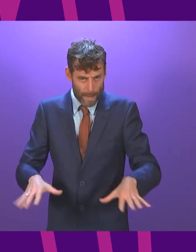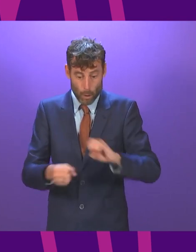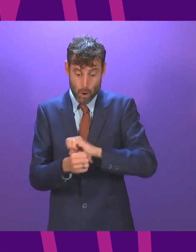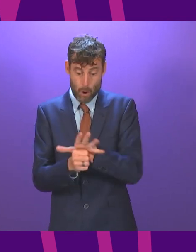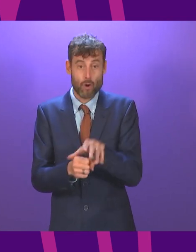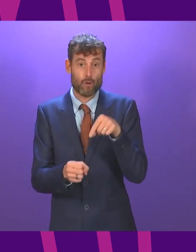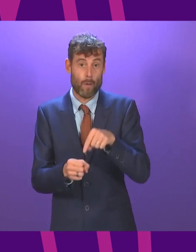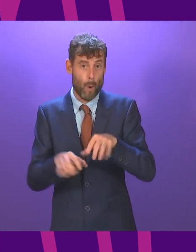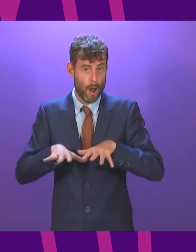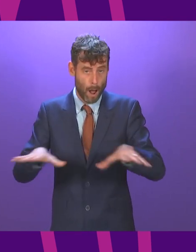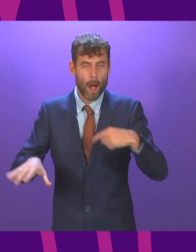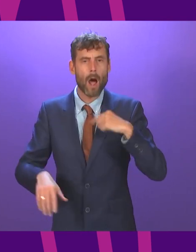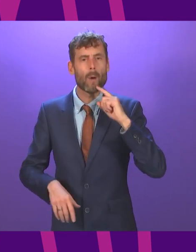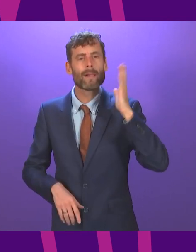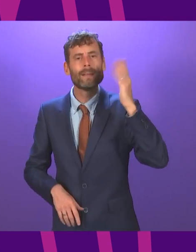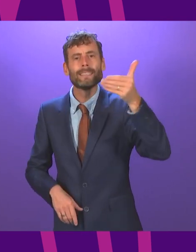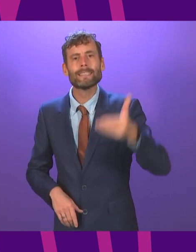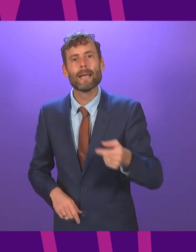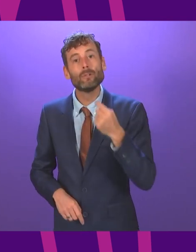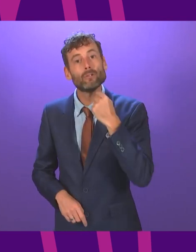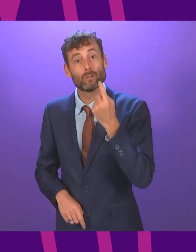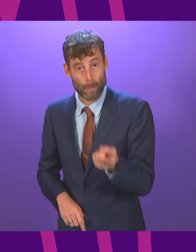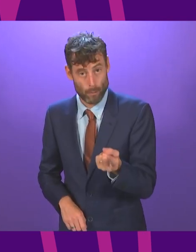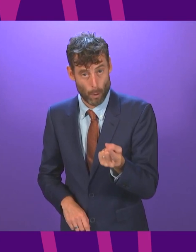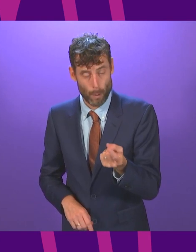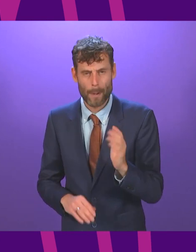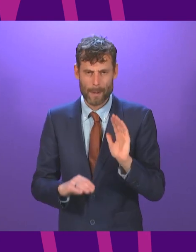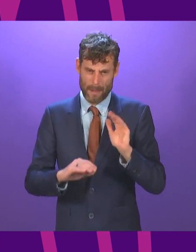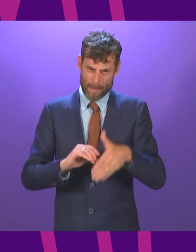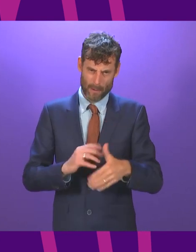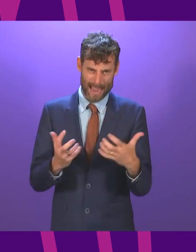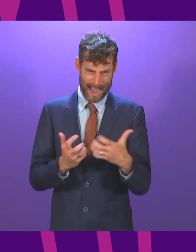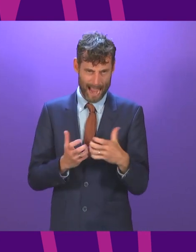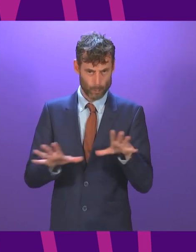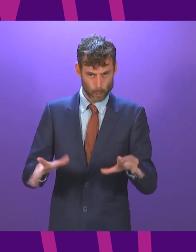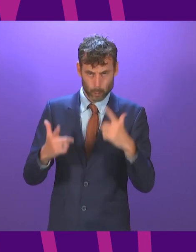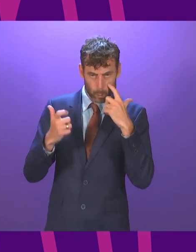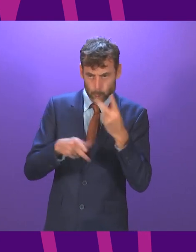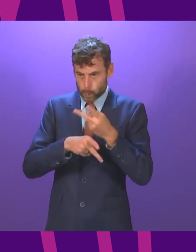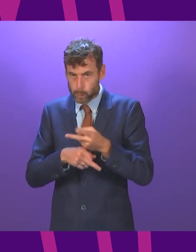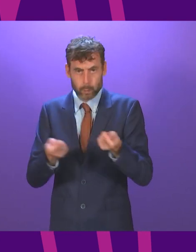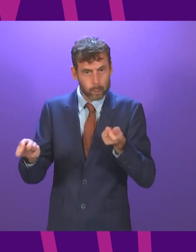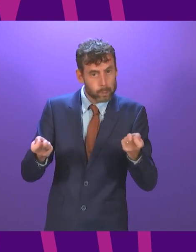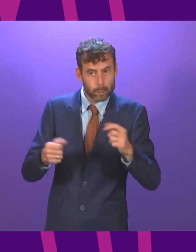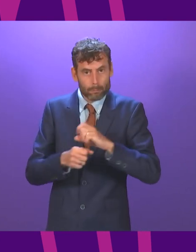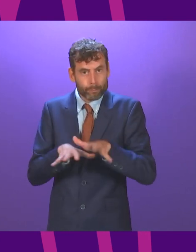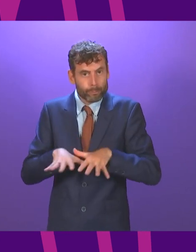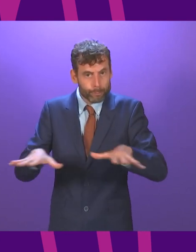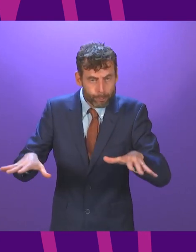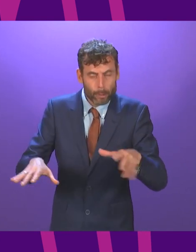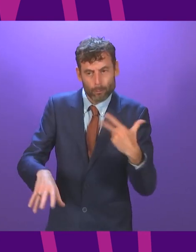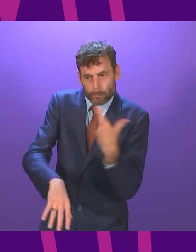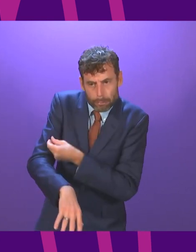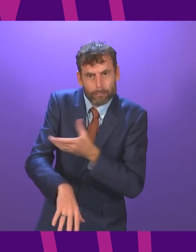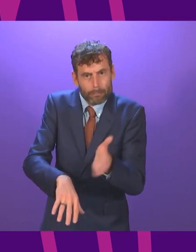tomorrow on the latest COVID situation and the steps we need to continue to take collectively to tackle the increase